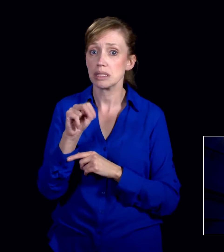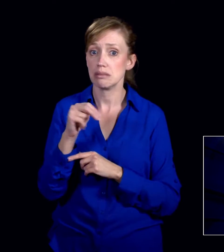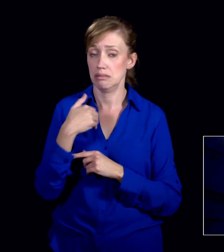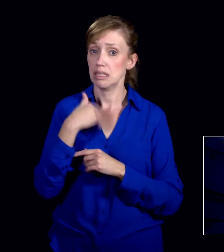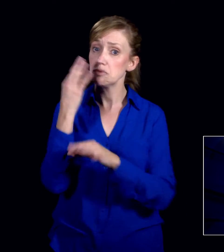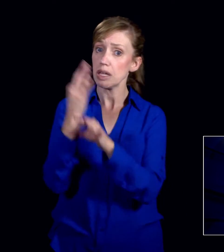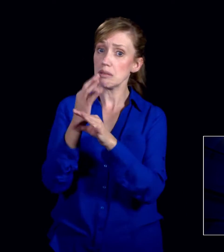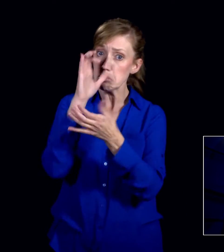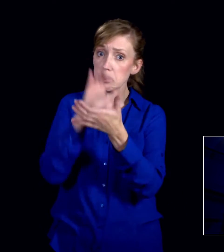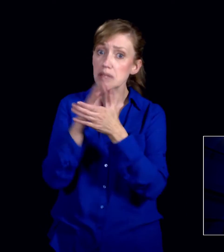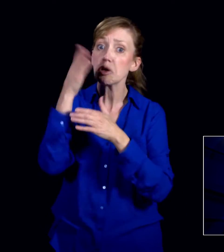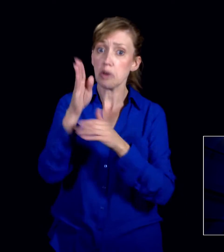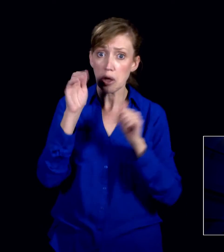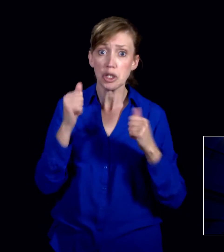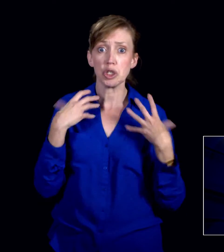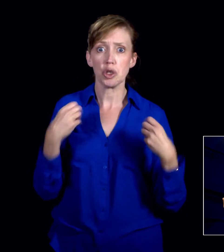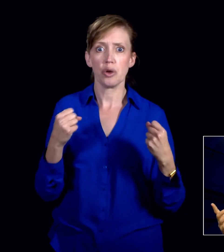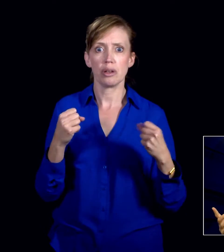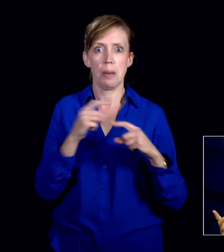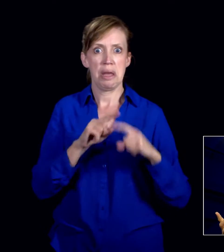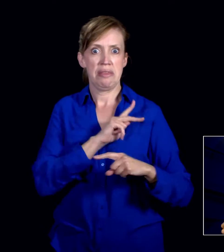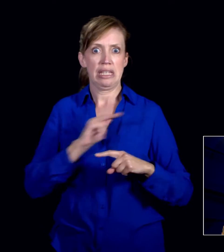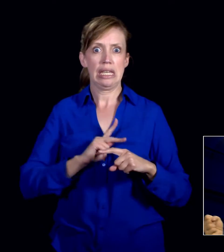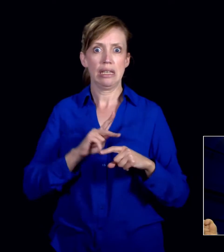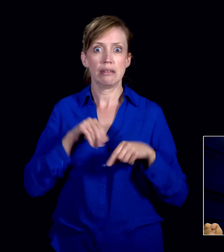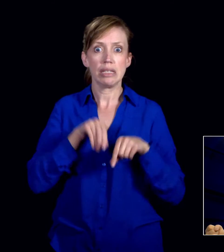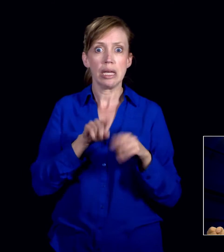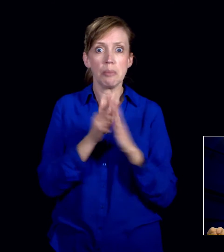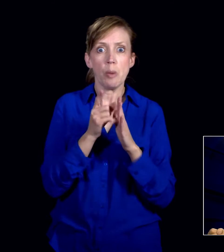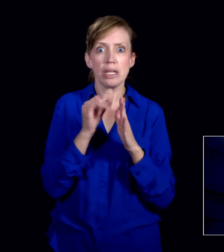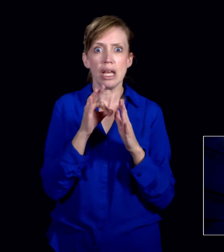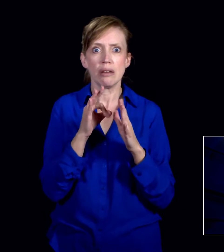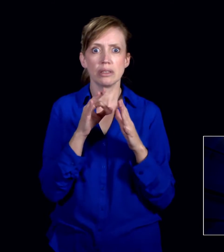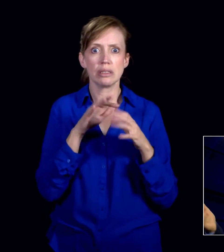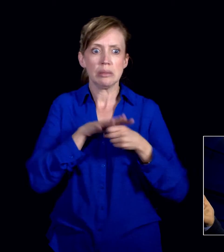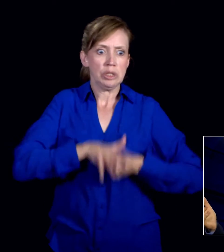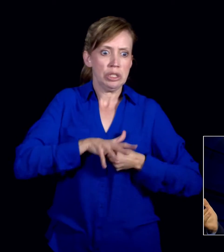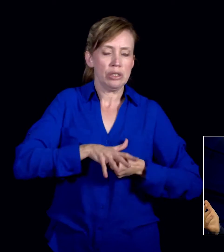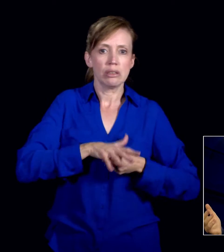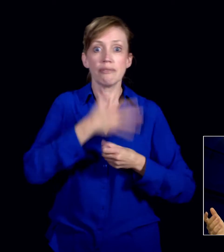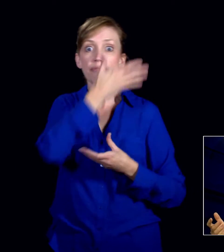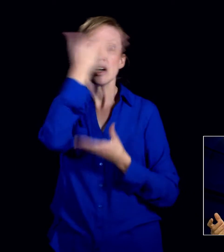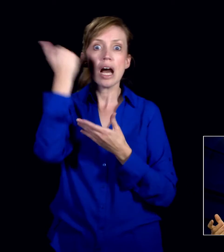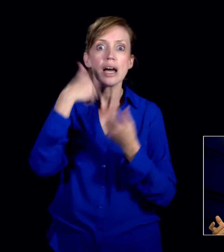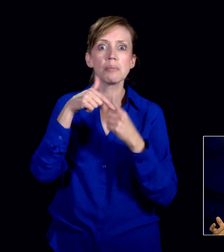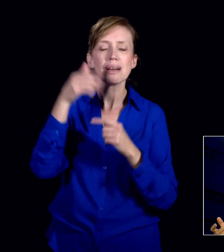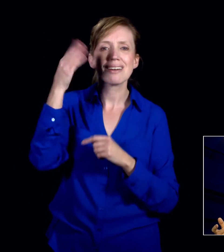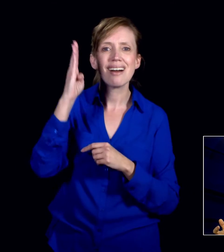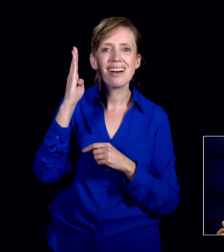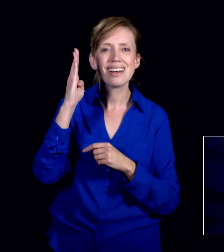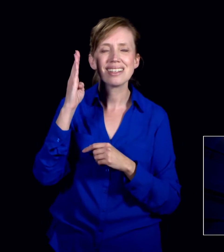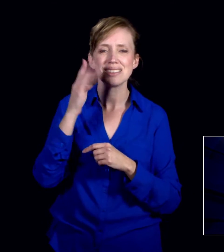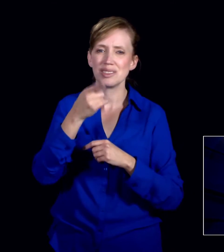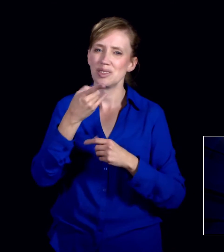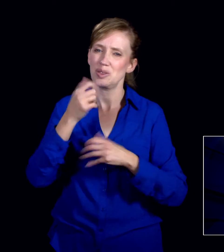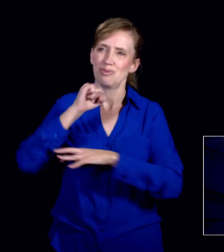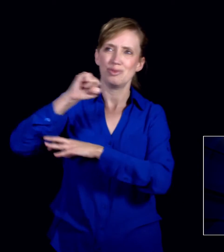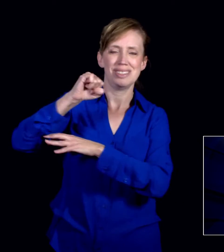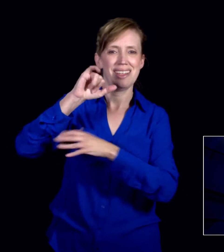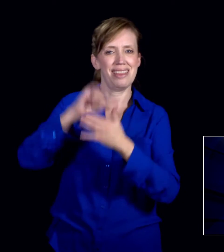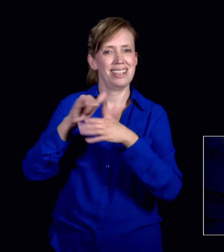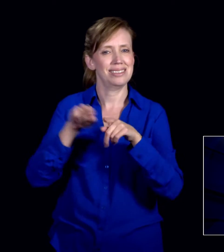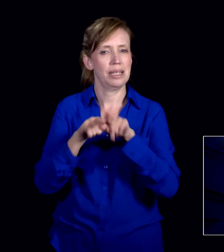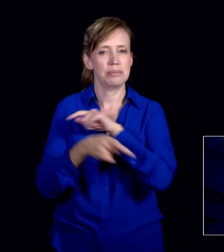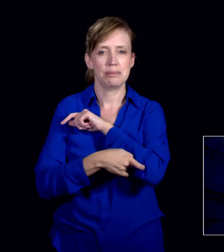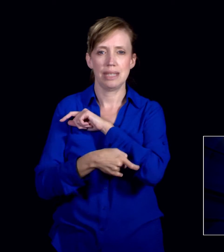faith. He believed that God could cure him. The king, in a moment of crisis, forgot all about faith in God. Now, you want to resist